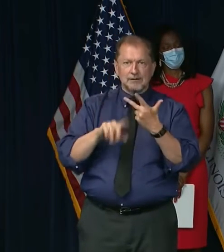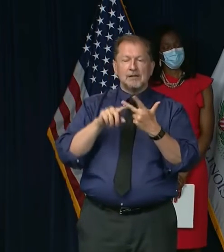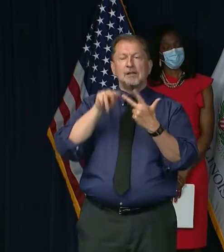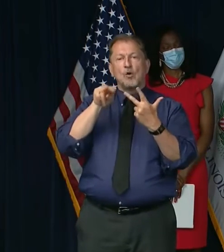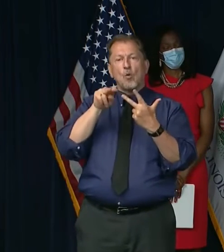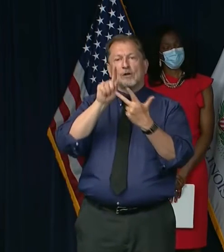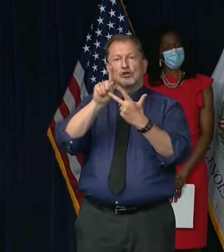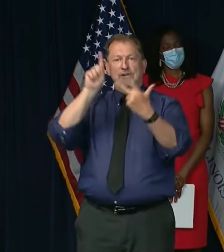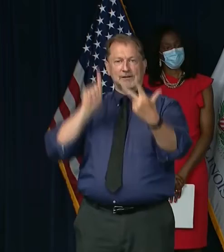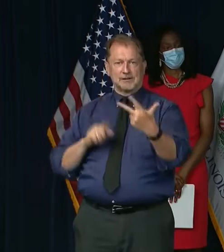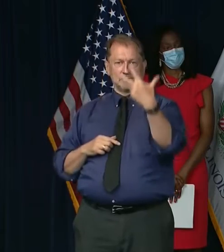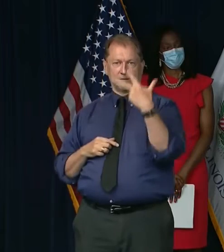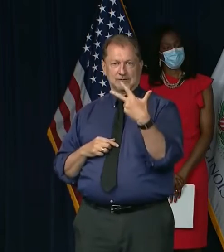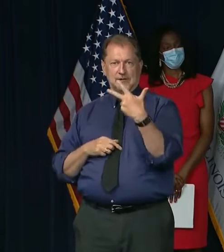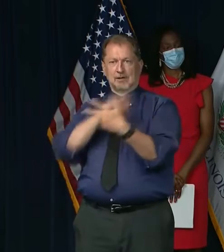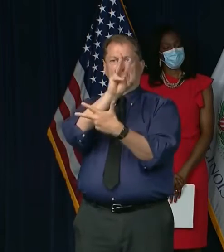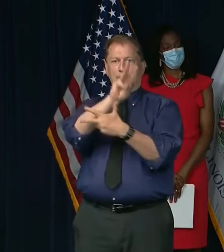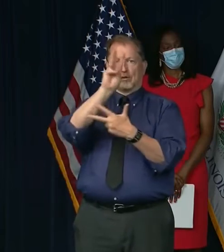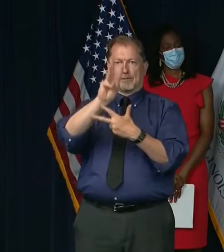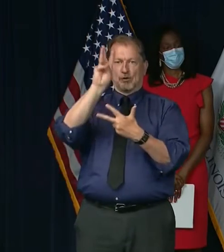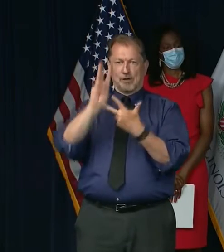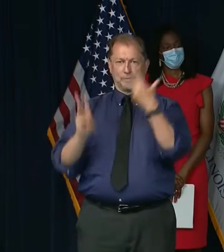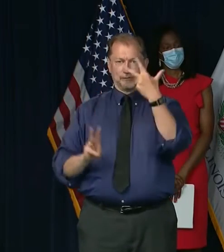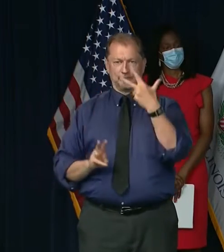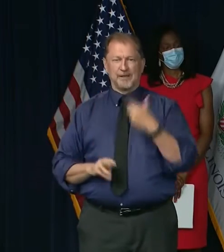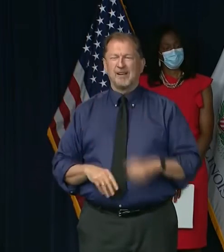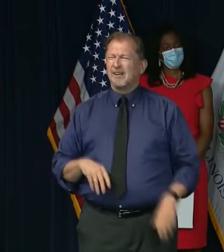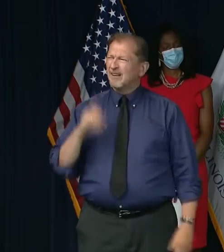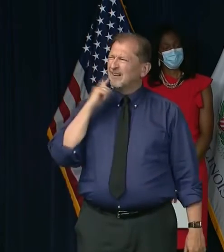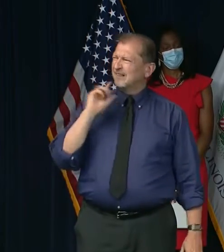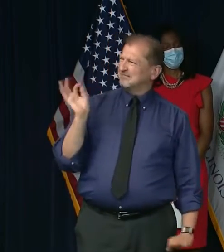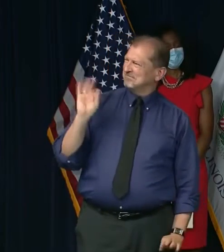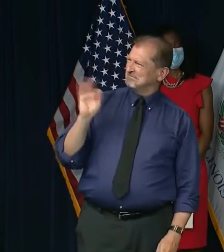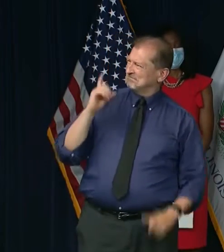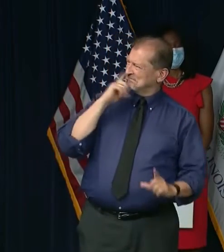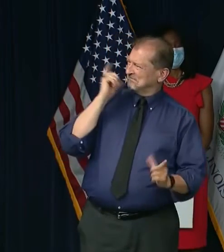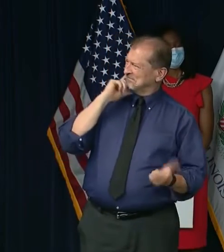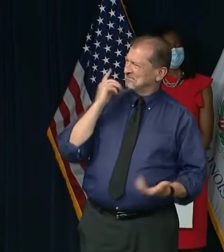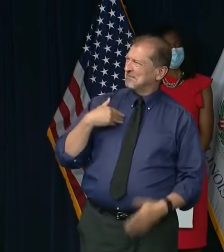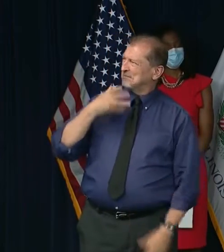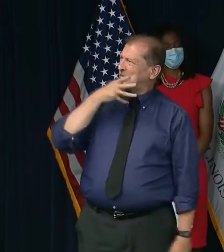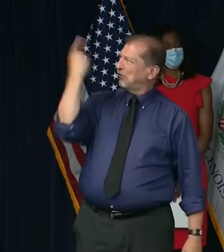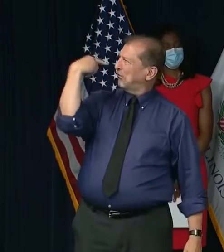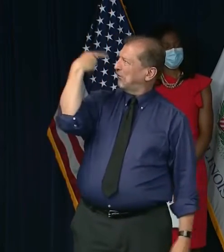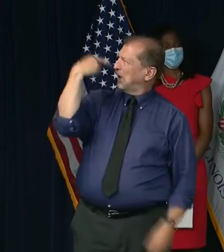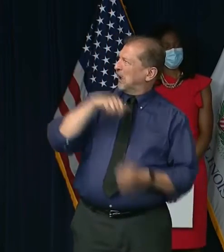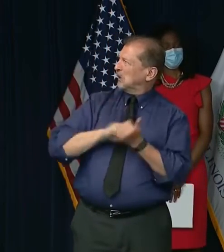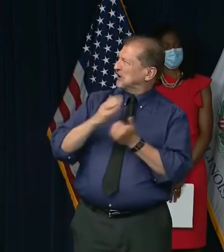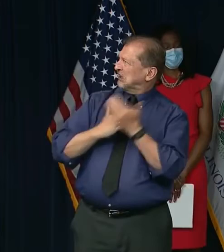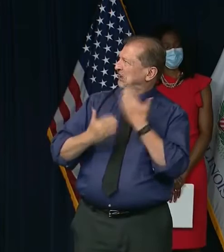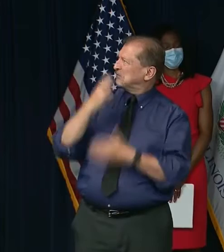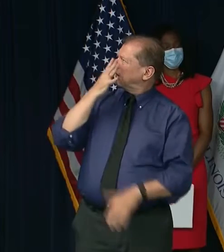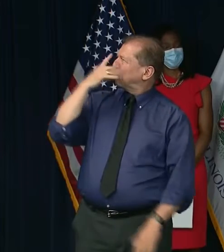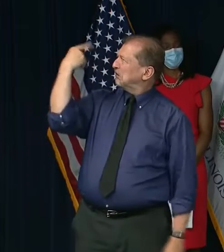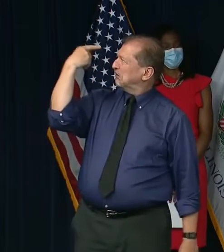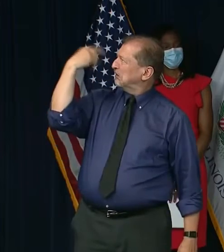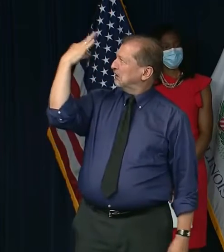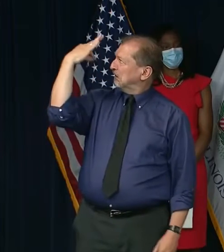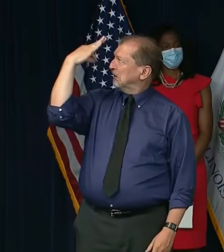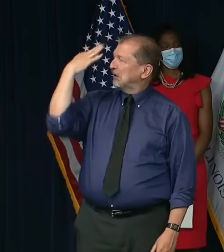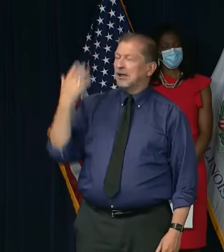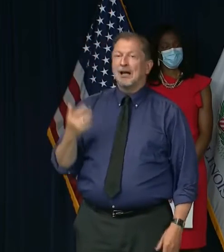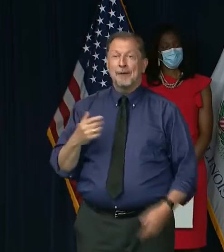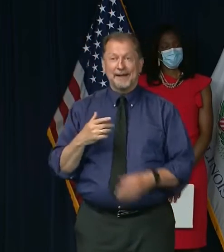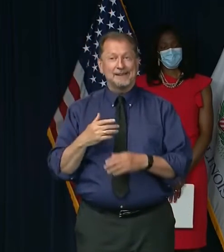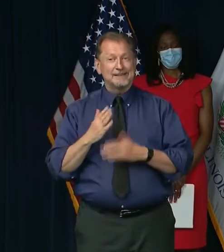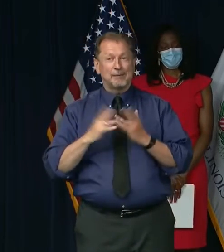Wash your hands. These are real things. I know they sound so simple and yet your mother told you to wash your hands and, you know, does everybody do it all the